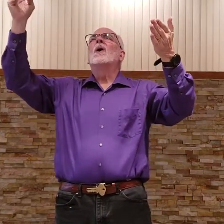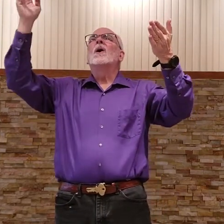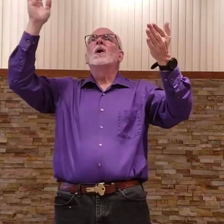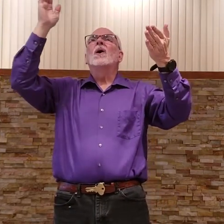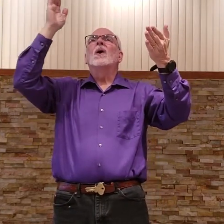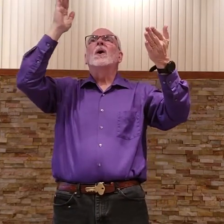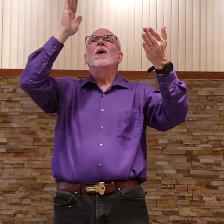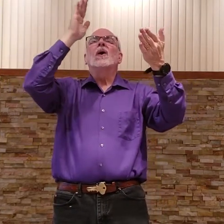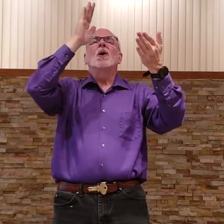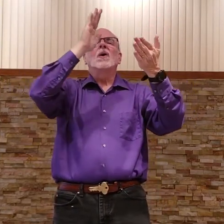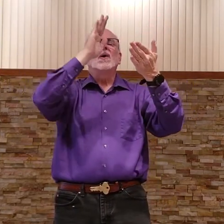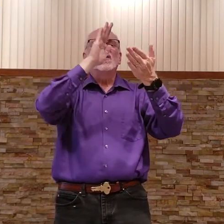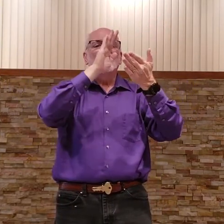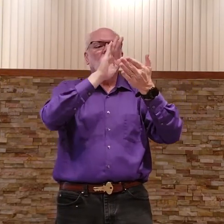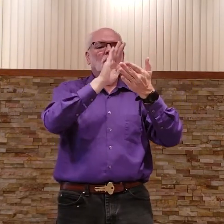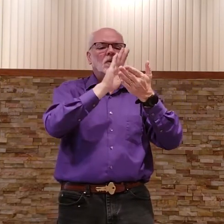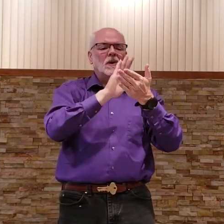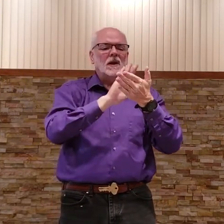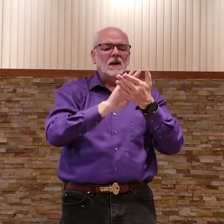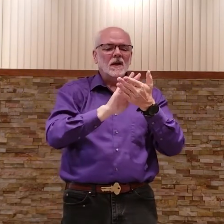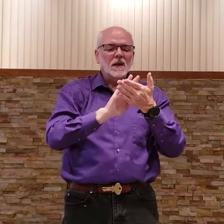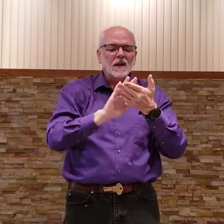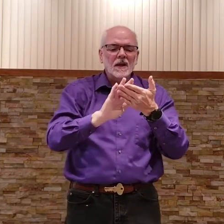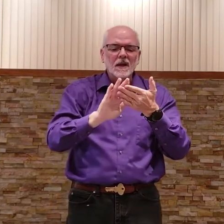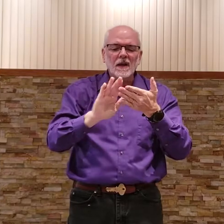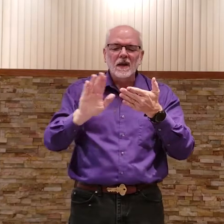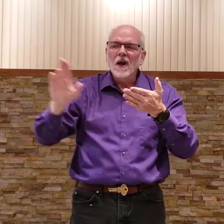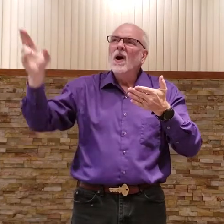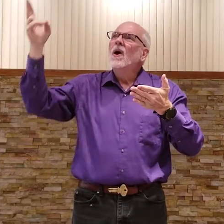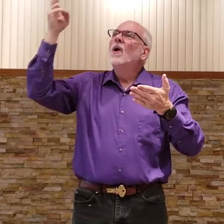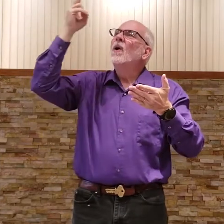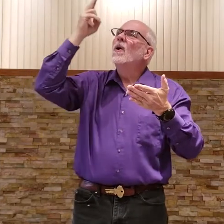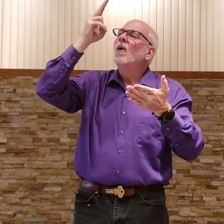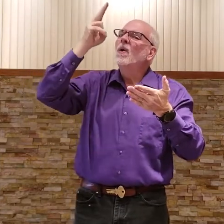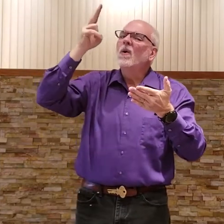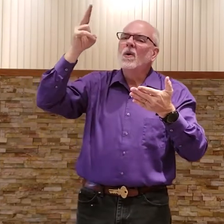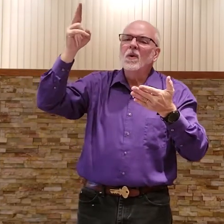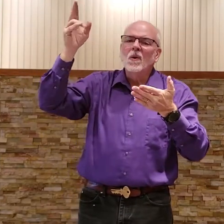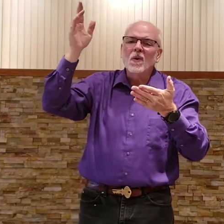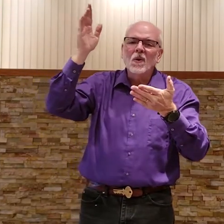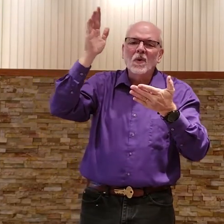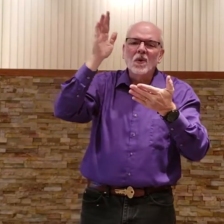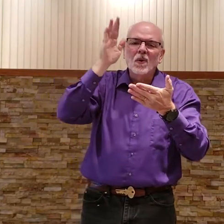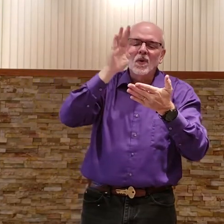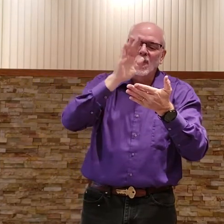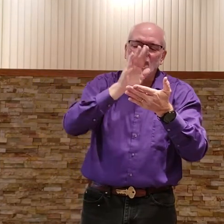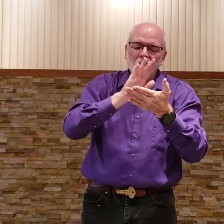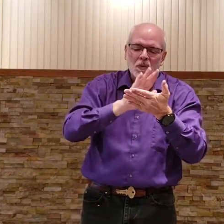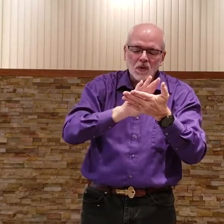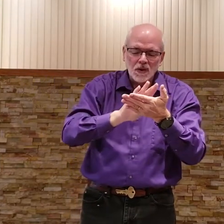Holy